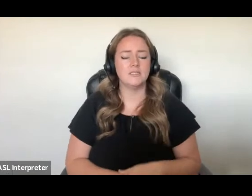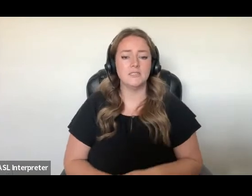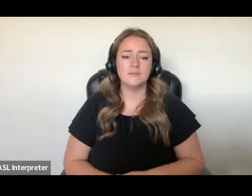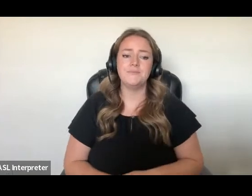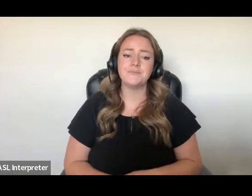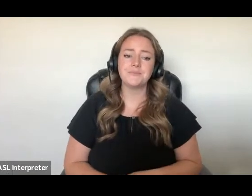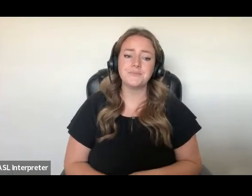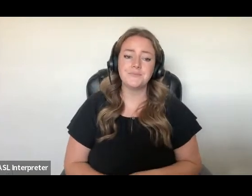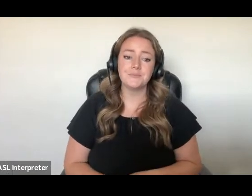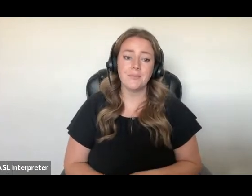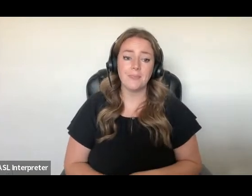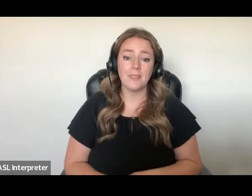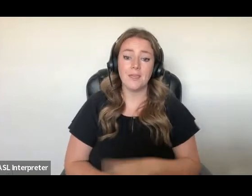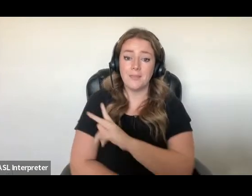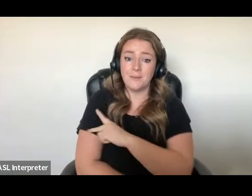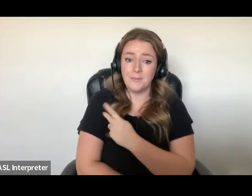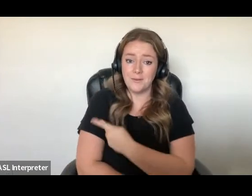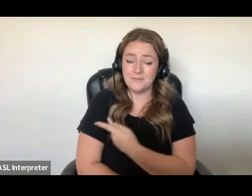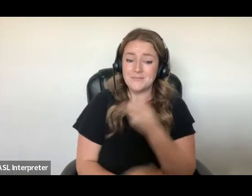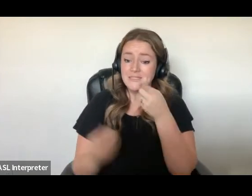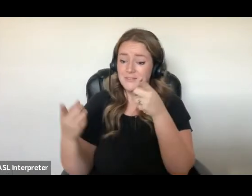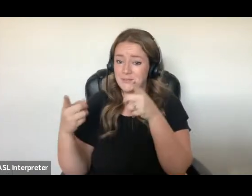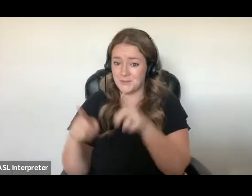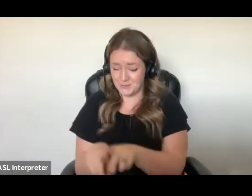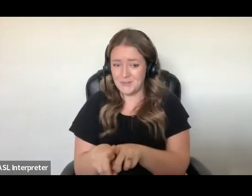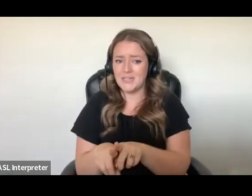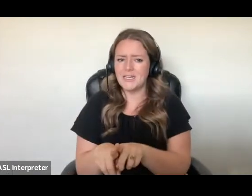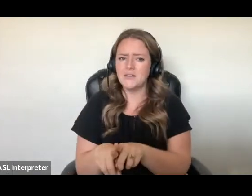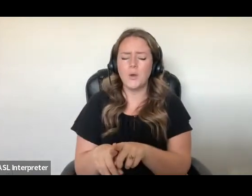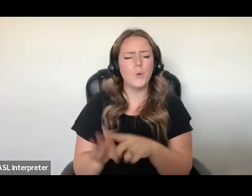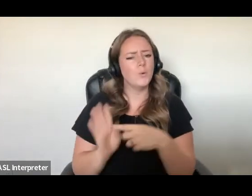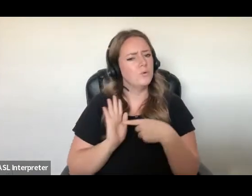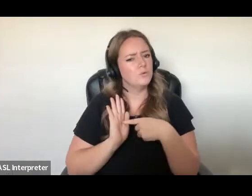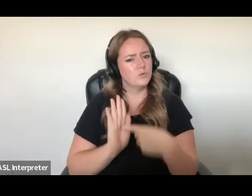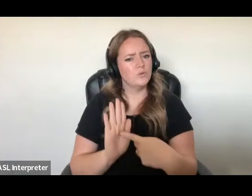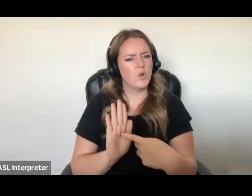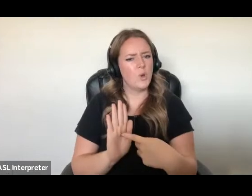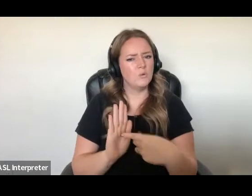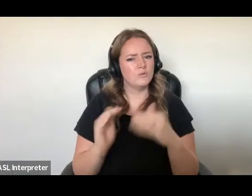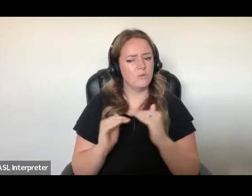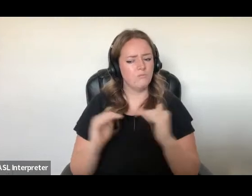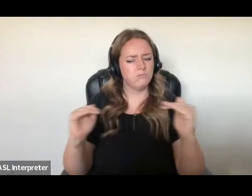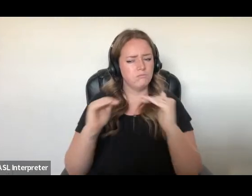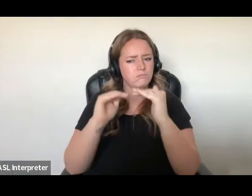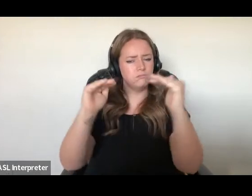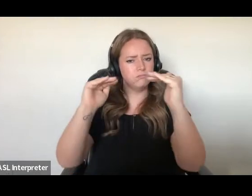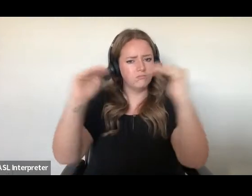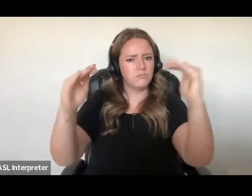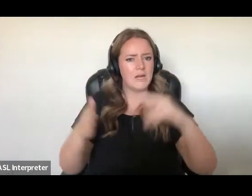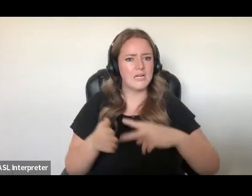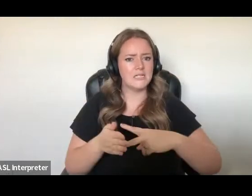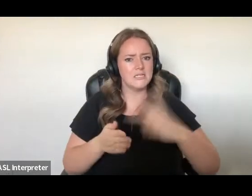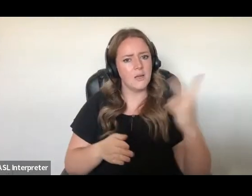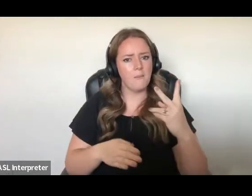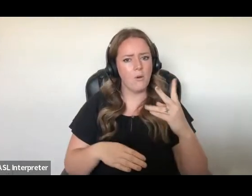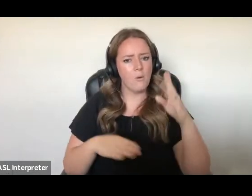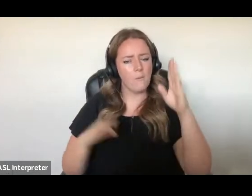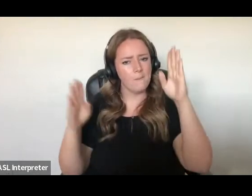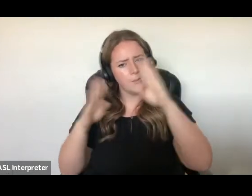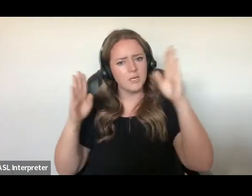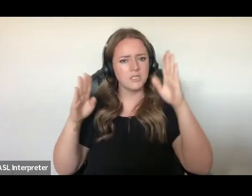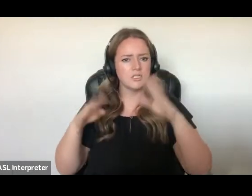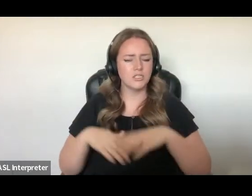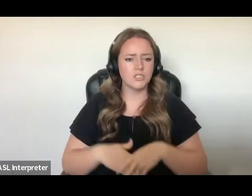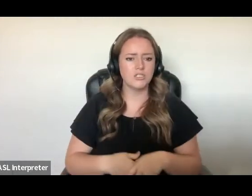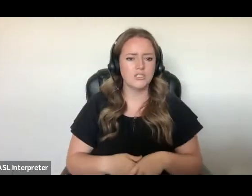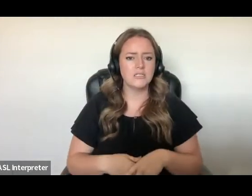The province's agreement with CBSA exemplifies the tiered system of double punishment and incarceration that defines Canadian